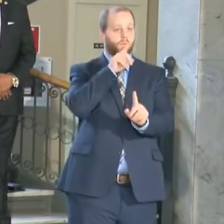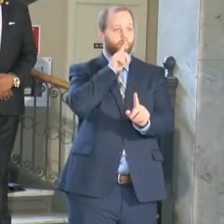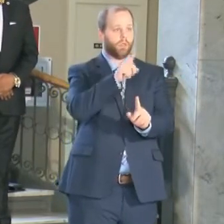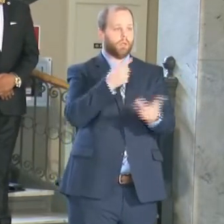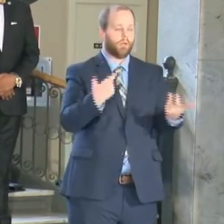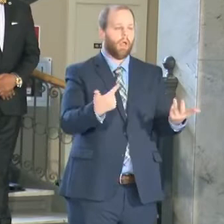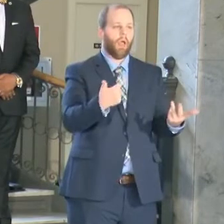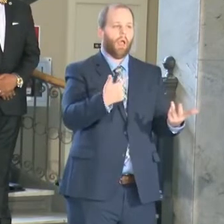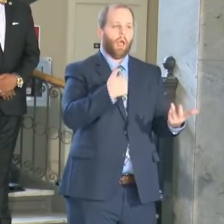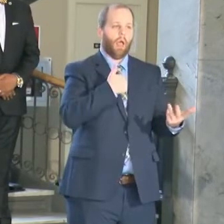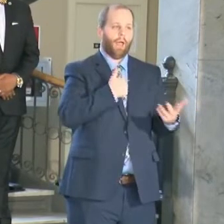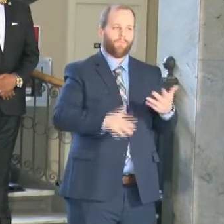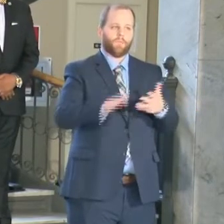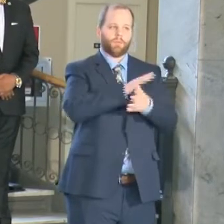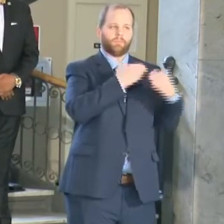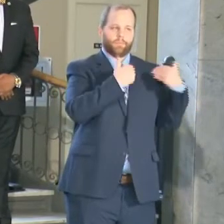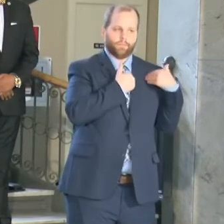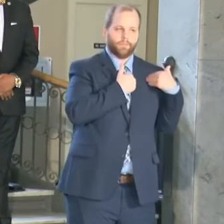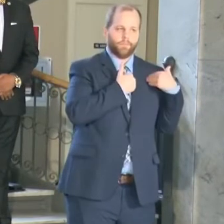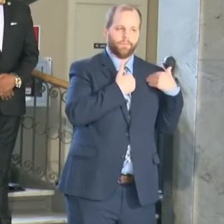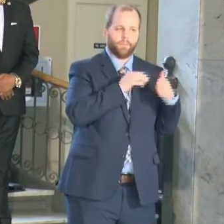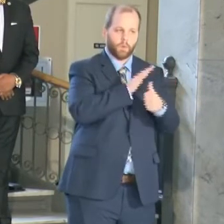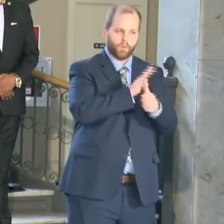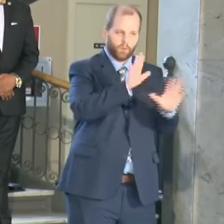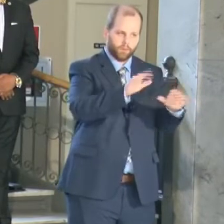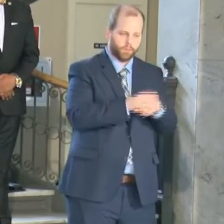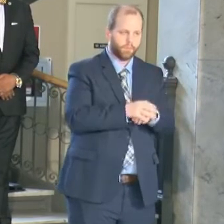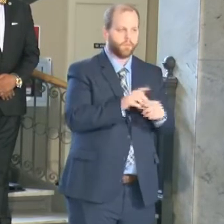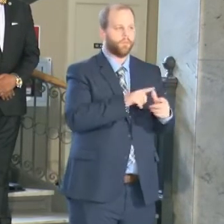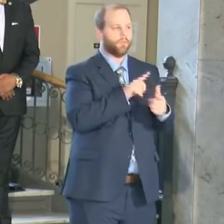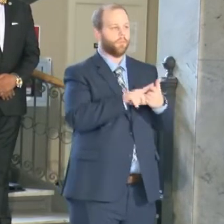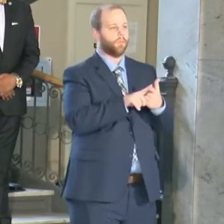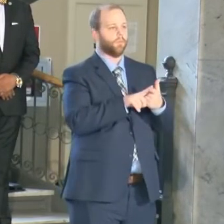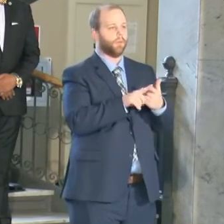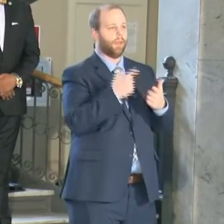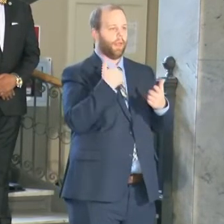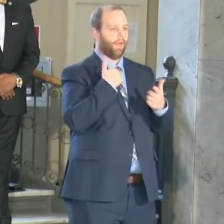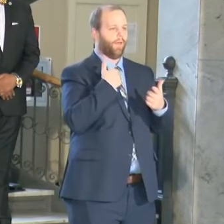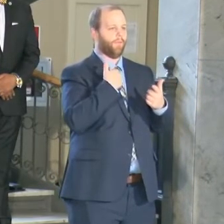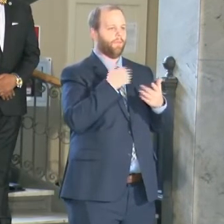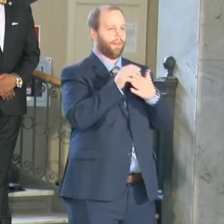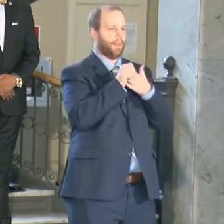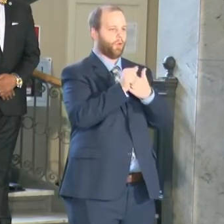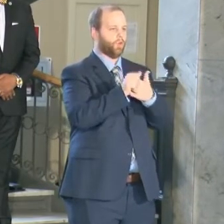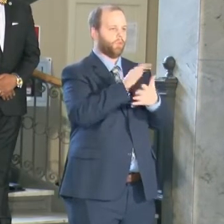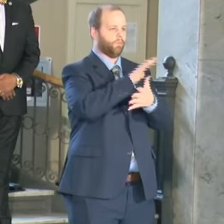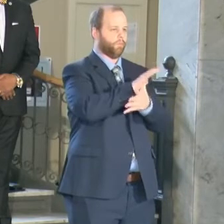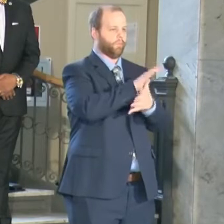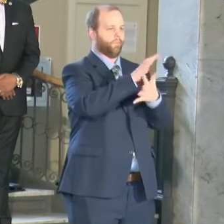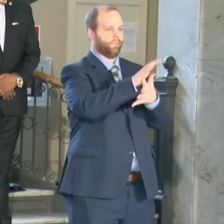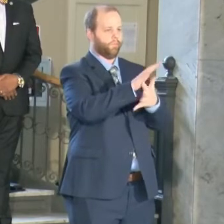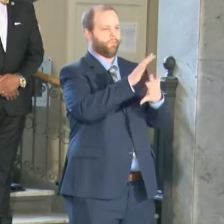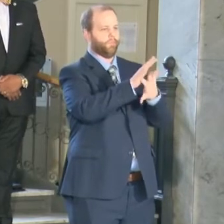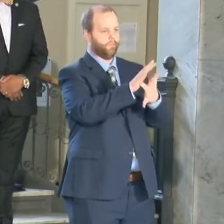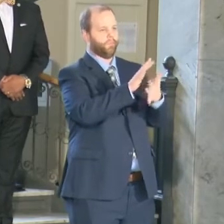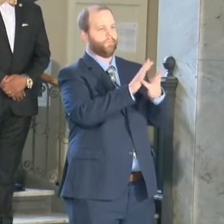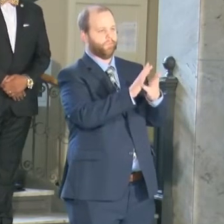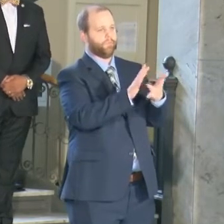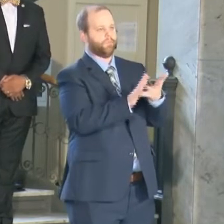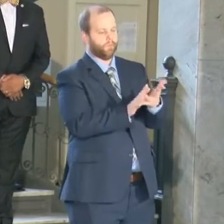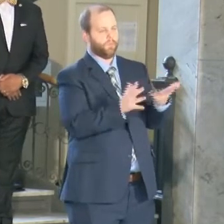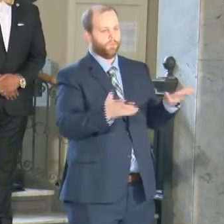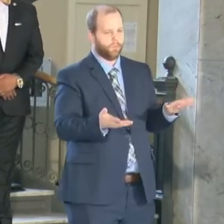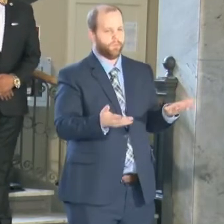mayor number one uh however uh we have a leadership chain uh clearly that this that these dollars don't happen without the members